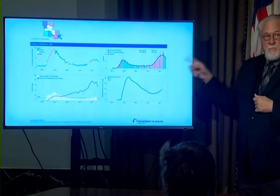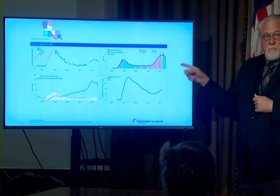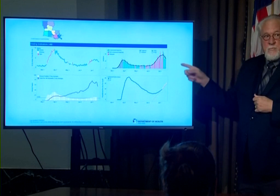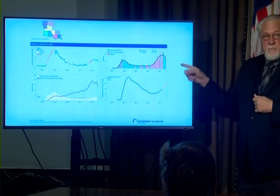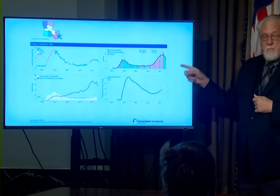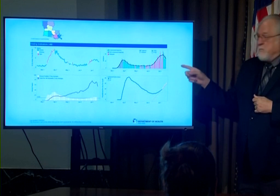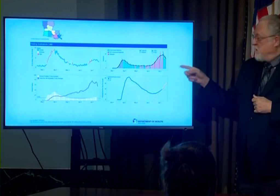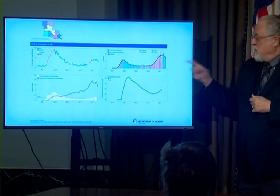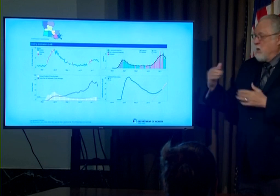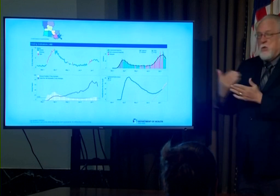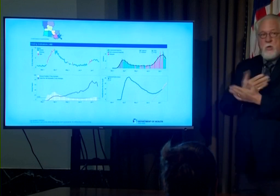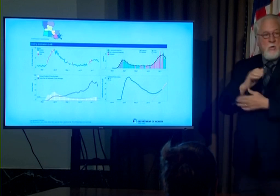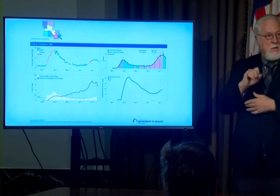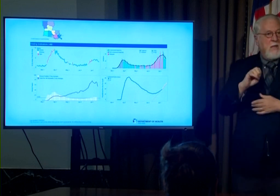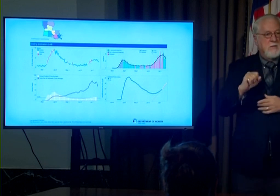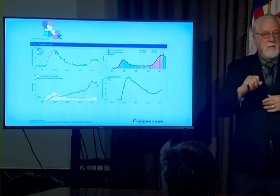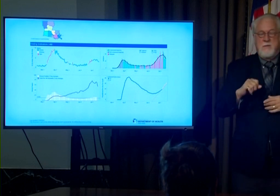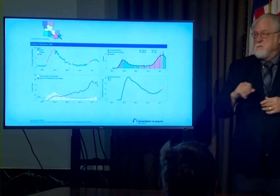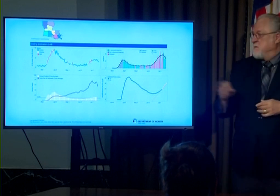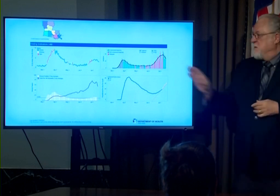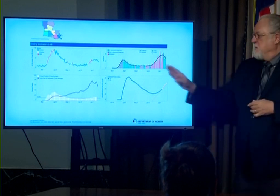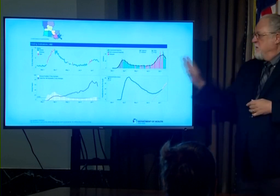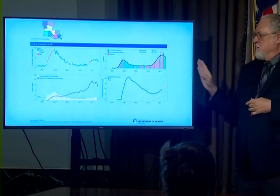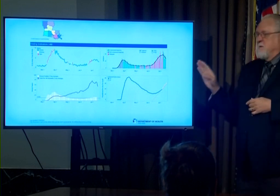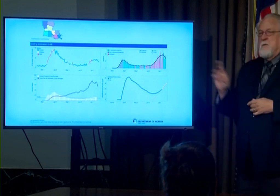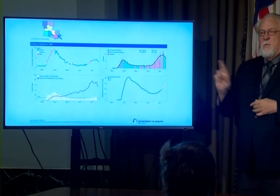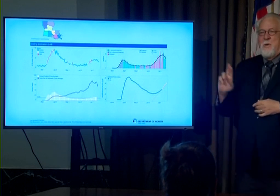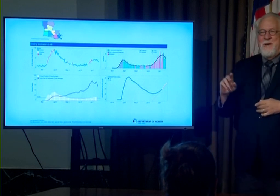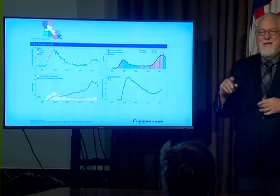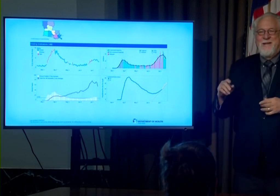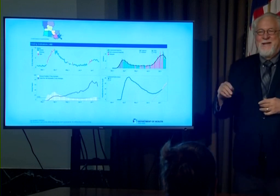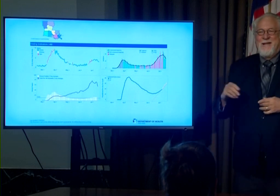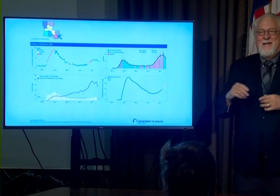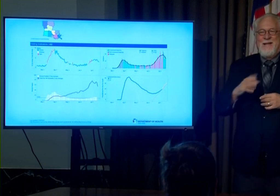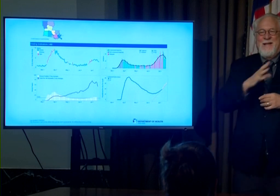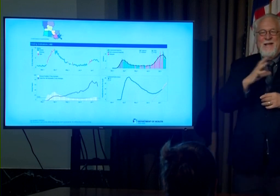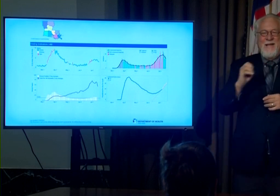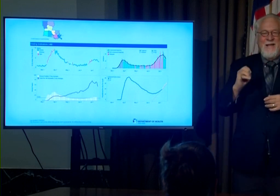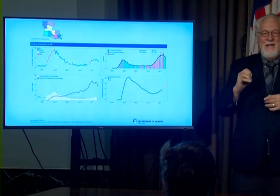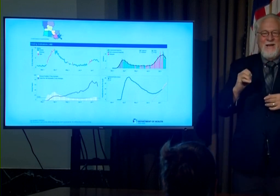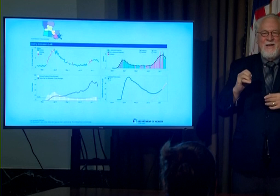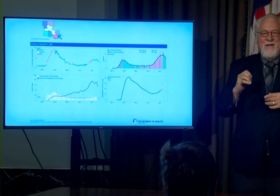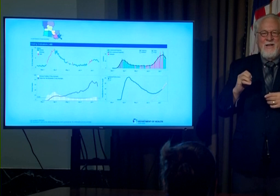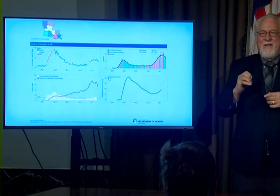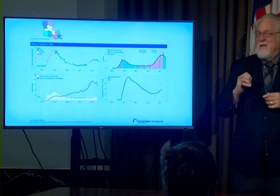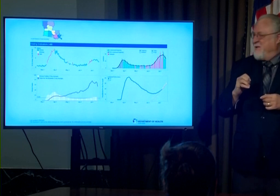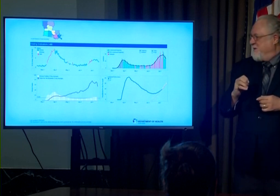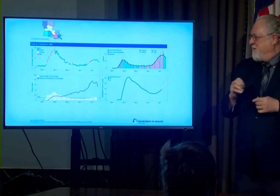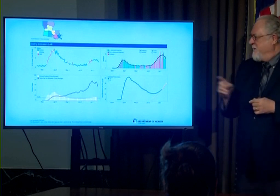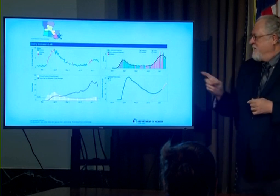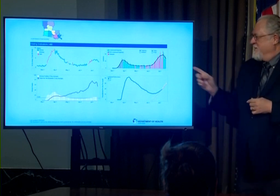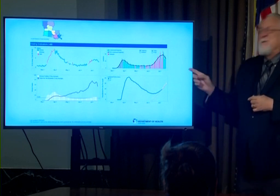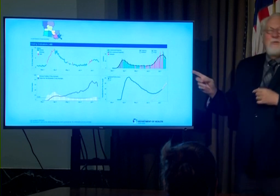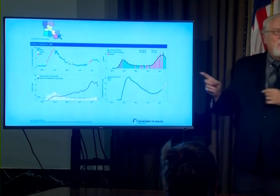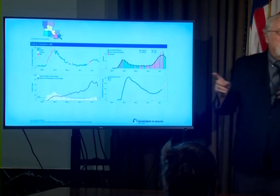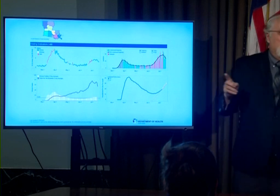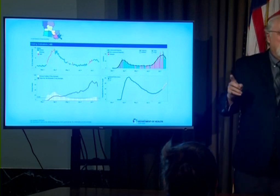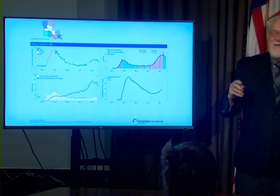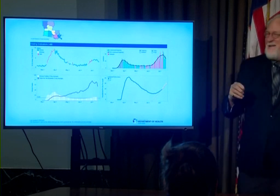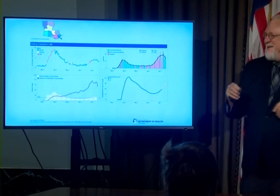our new cases yes in the upper right hand corner did I reverse that again yeah